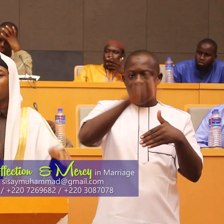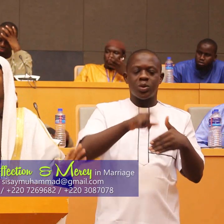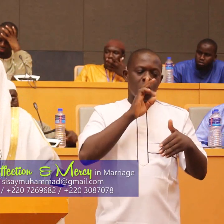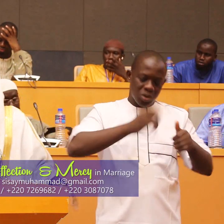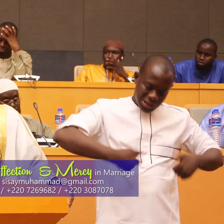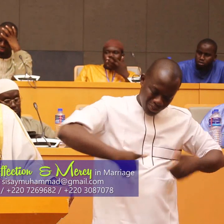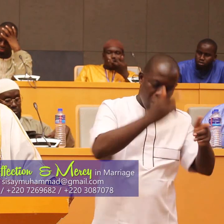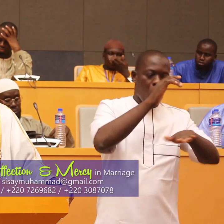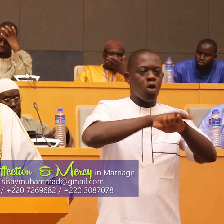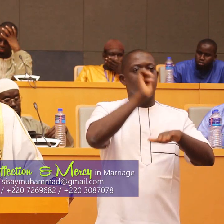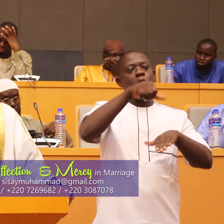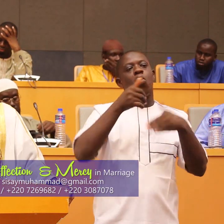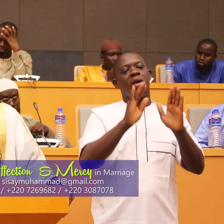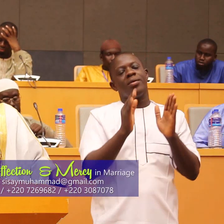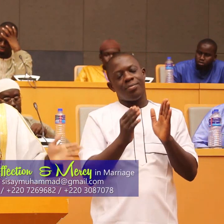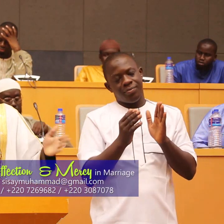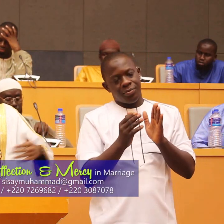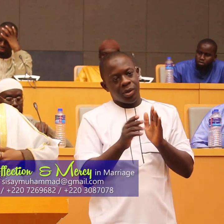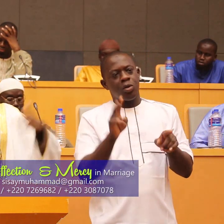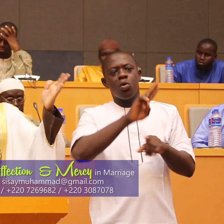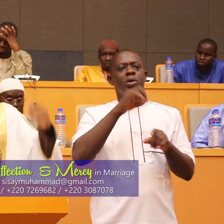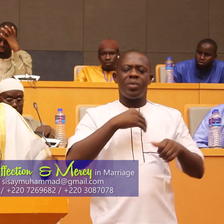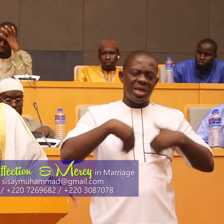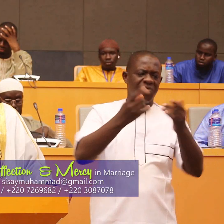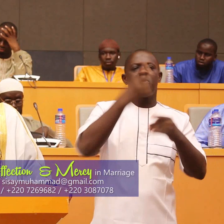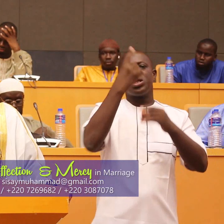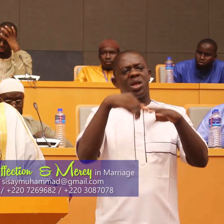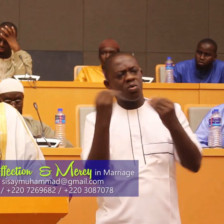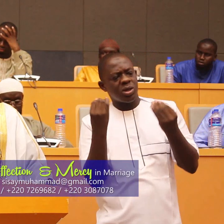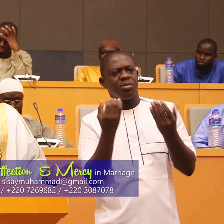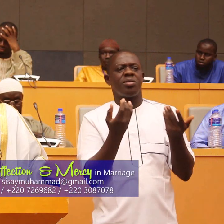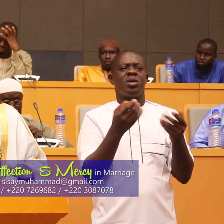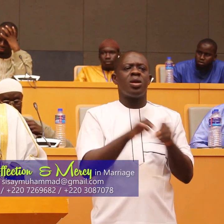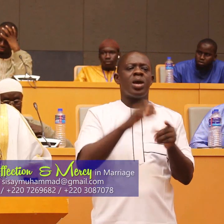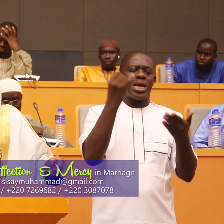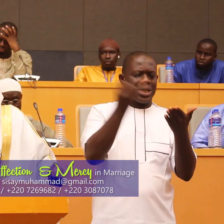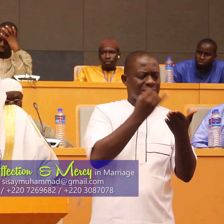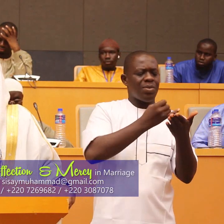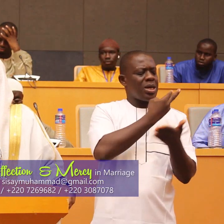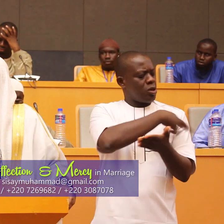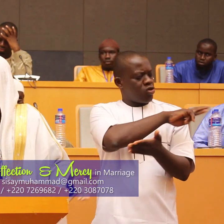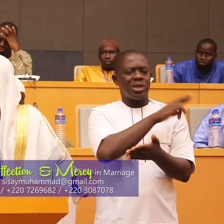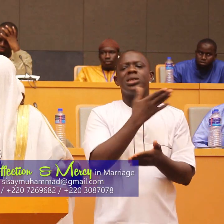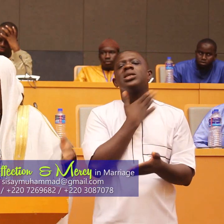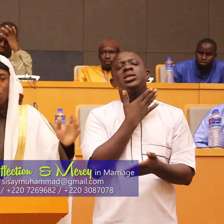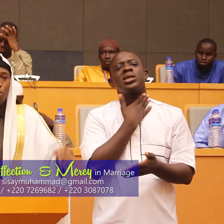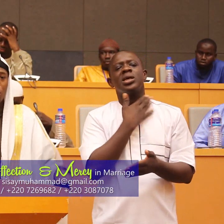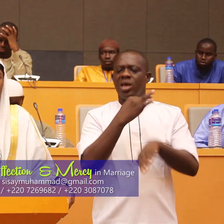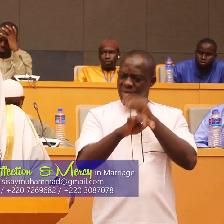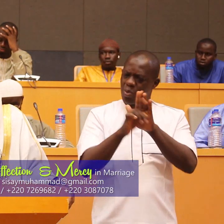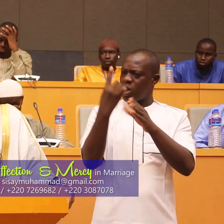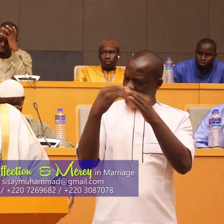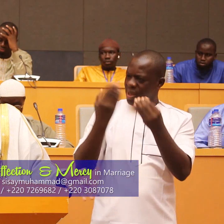in your path today you don't have to give thousands the Islamic religion is so easy if you have it